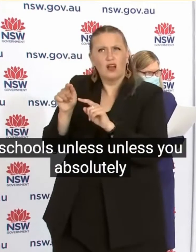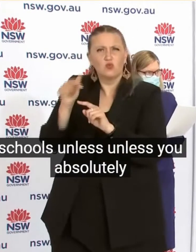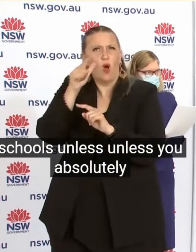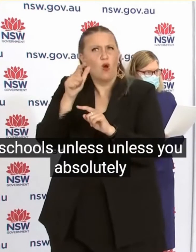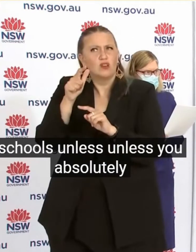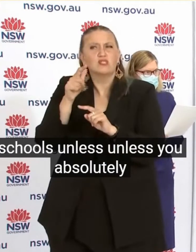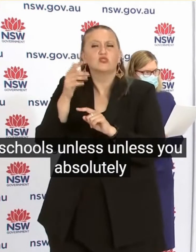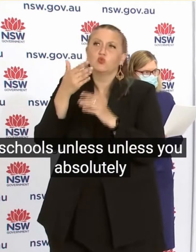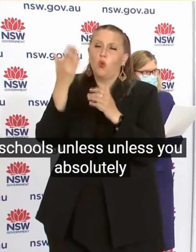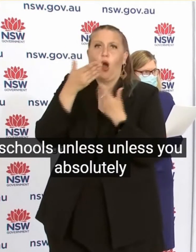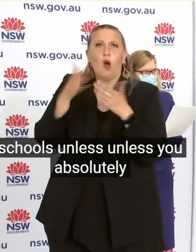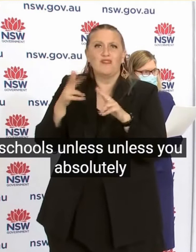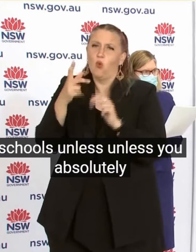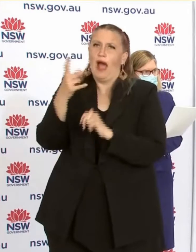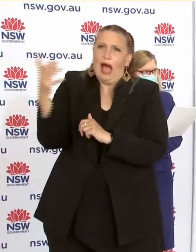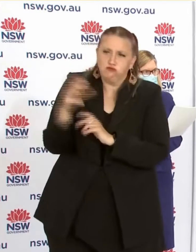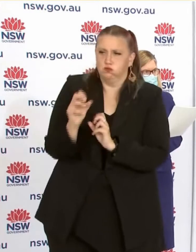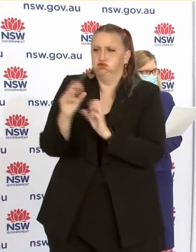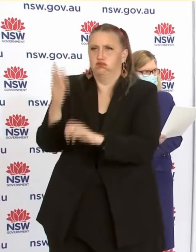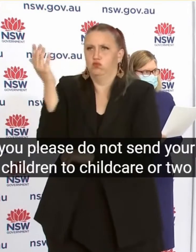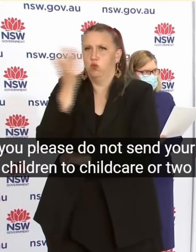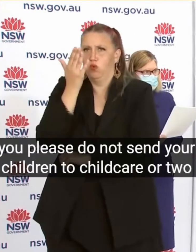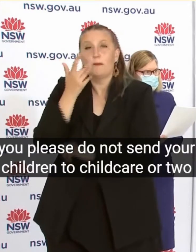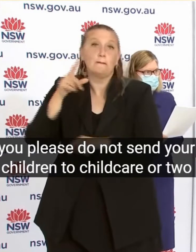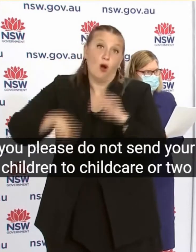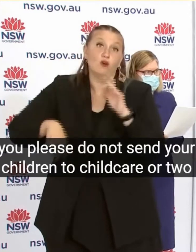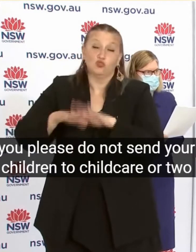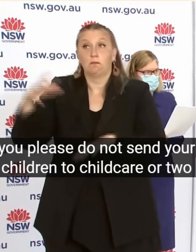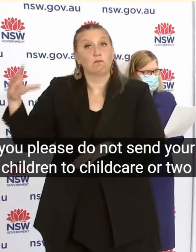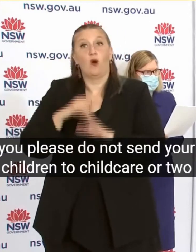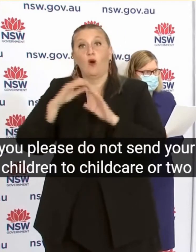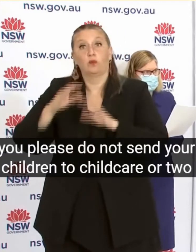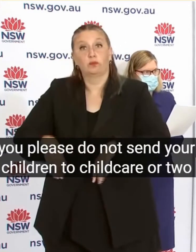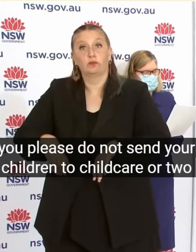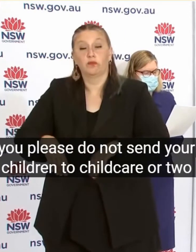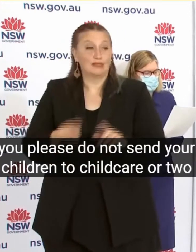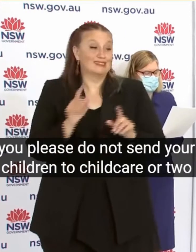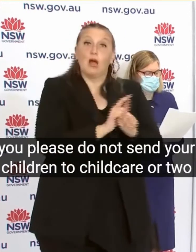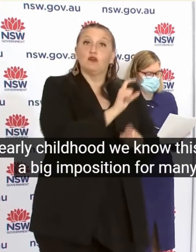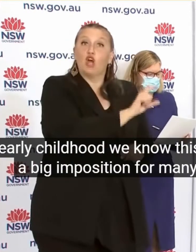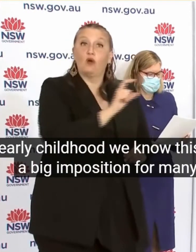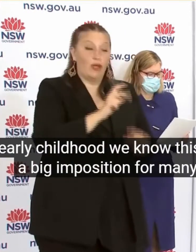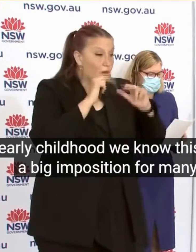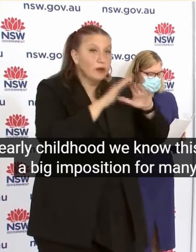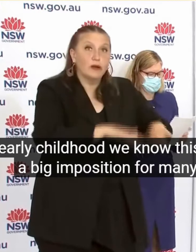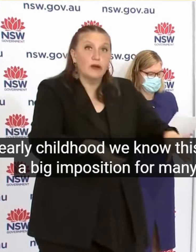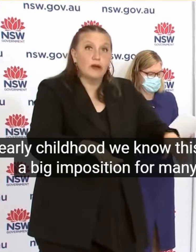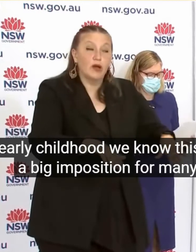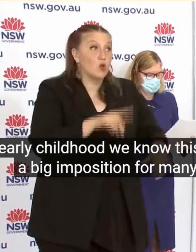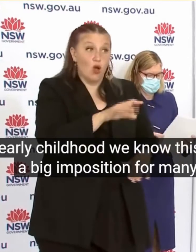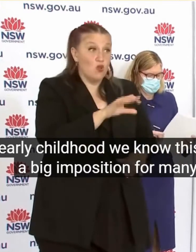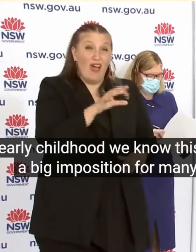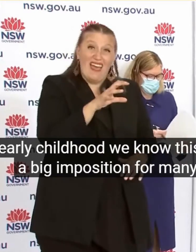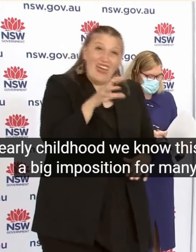Or to early childhood We know this is a big imposition for many families But as Dr Chan has been highlighting We're seeing